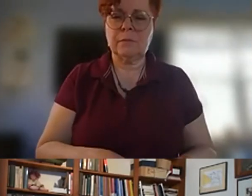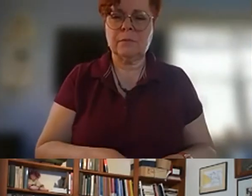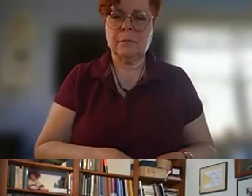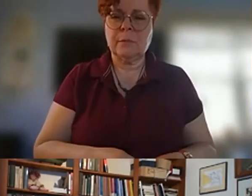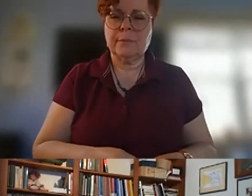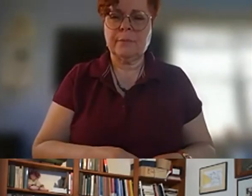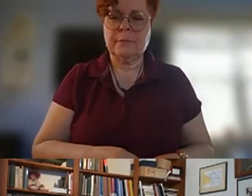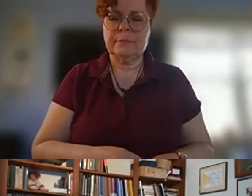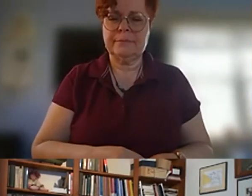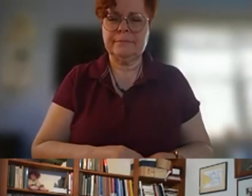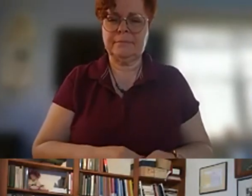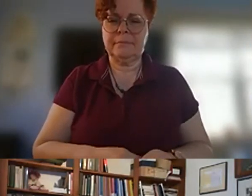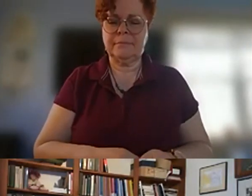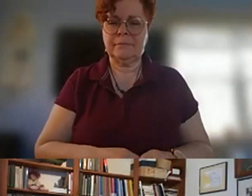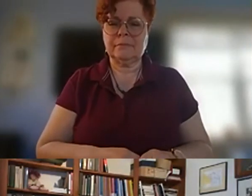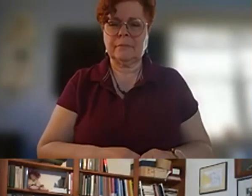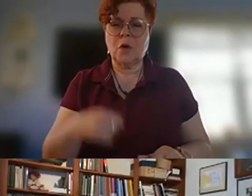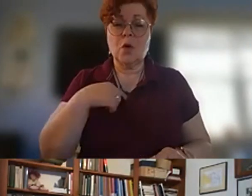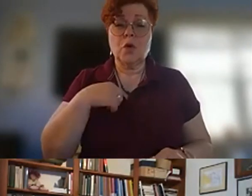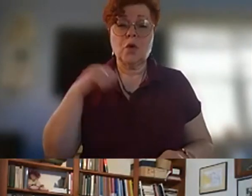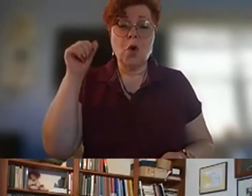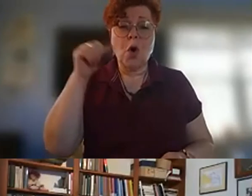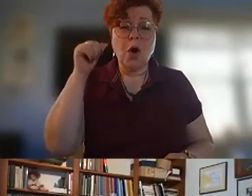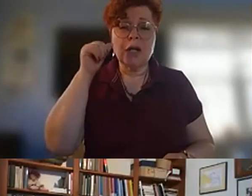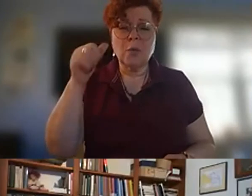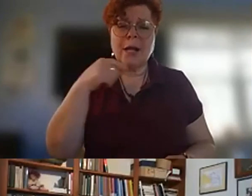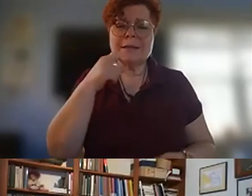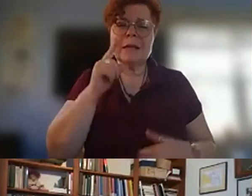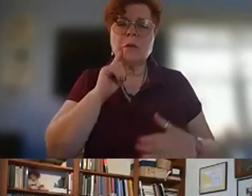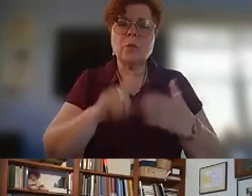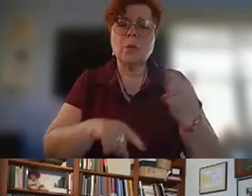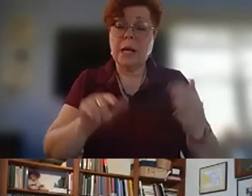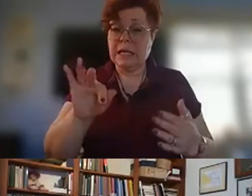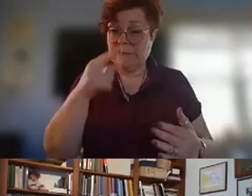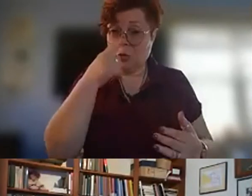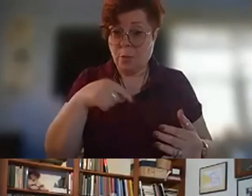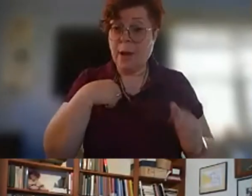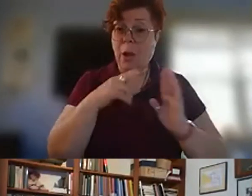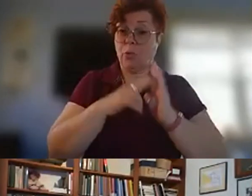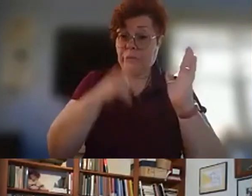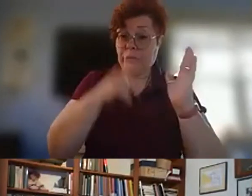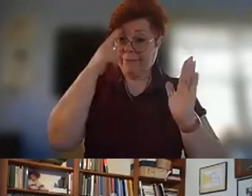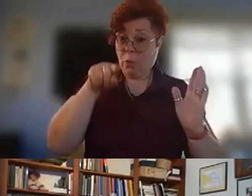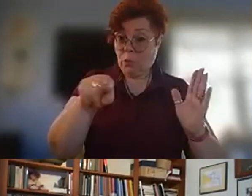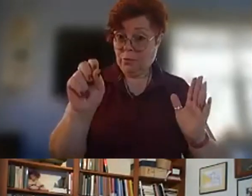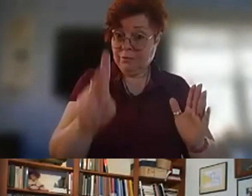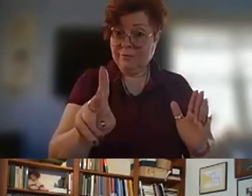yeah i mean your audio is coming through but i'll tell you what deborah if you don't mind i'll read it for you okay go ahead yeah